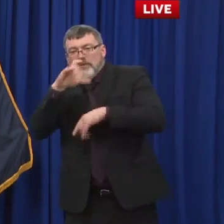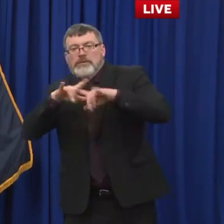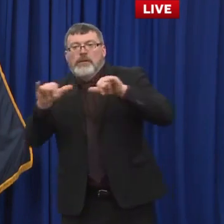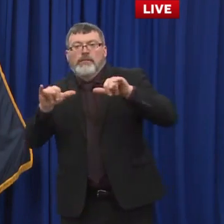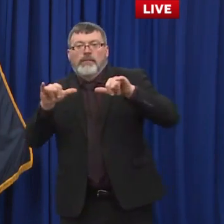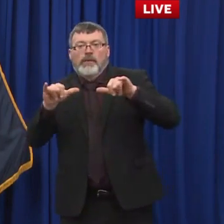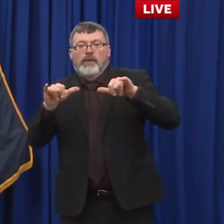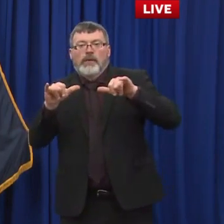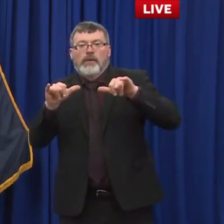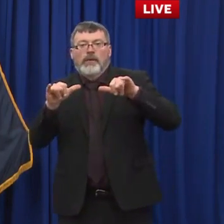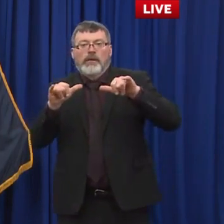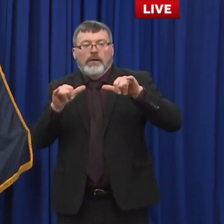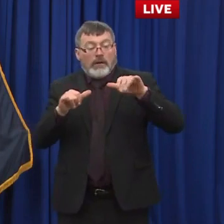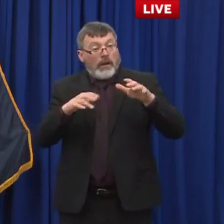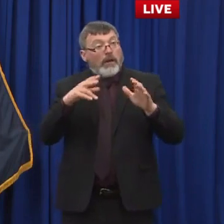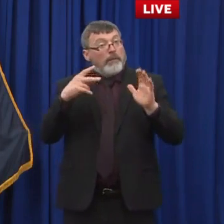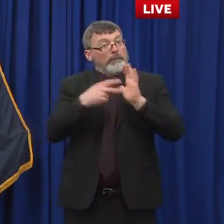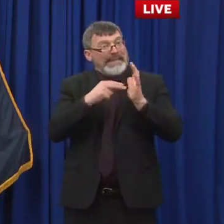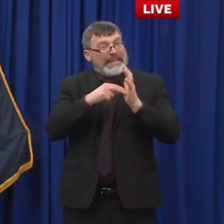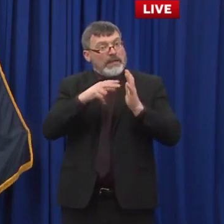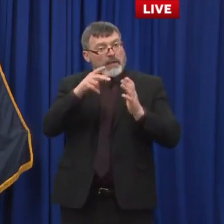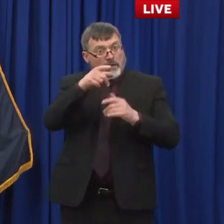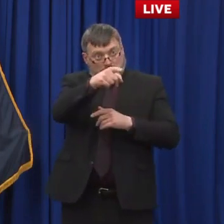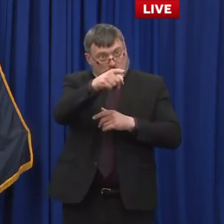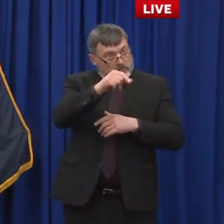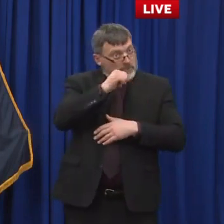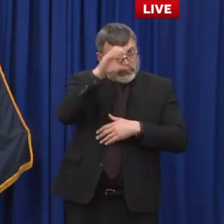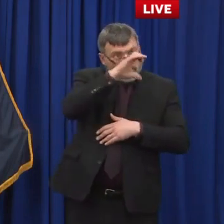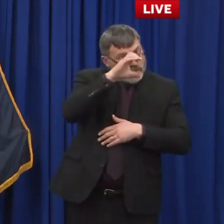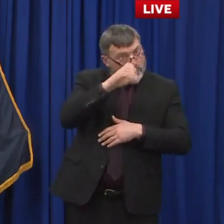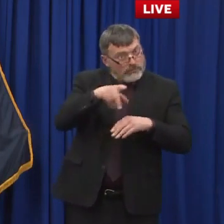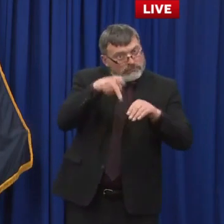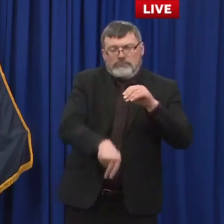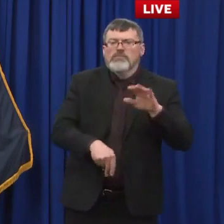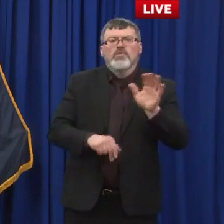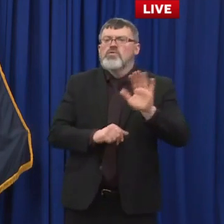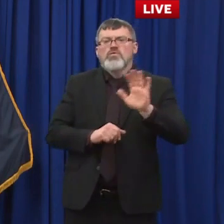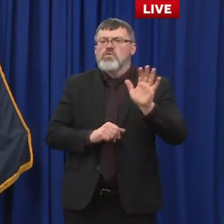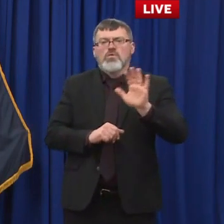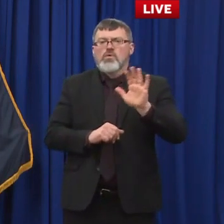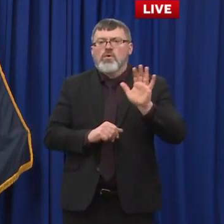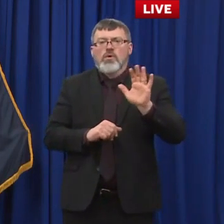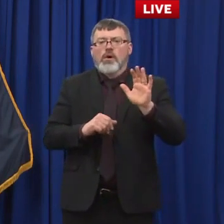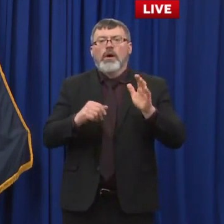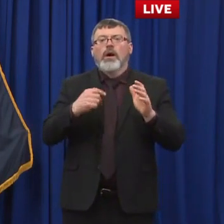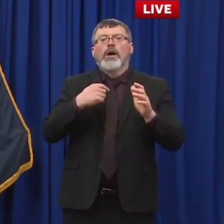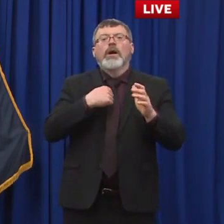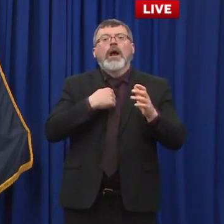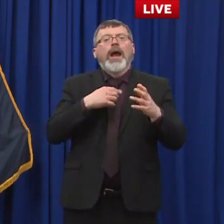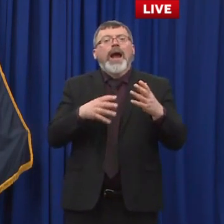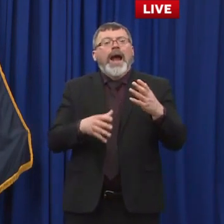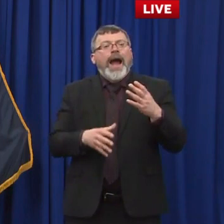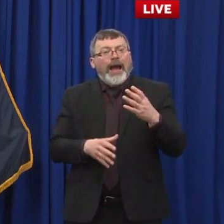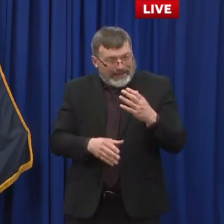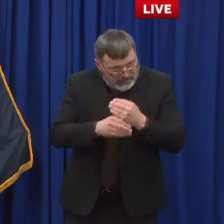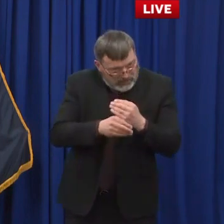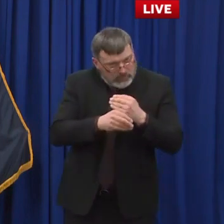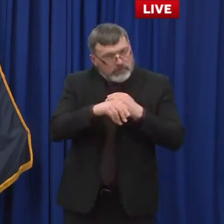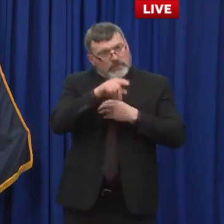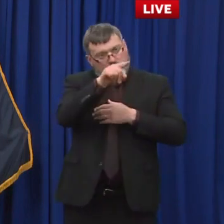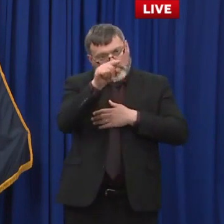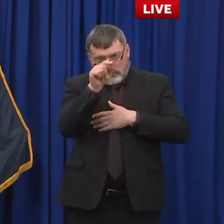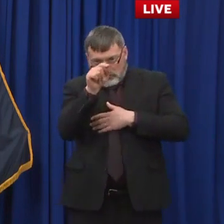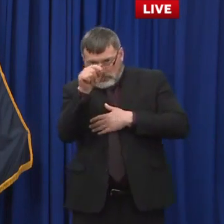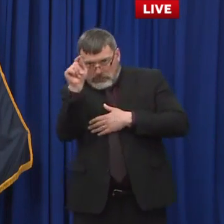you'll be required to look for work while on unemployment. It has always been this way before COVID. And we're just returning back to our traditional,